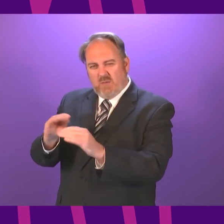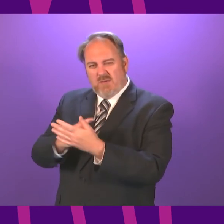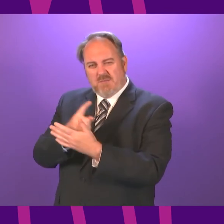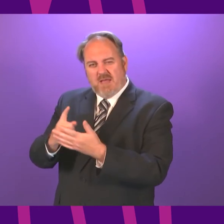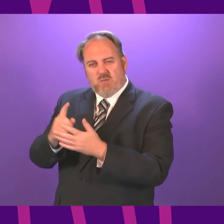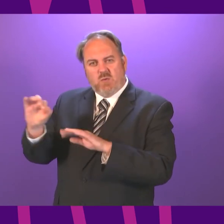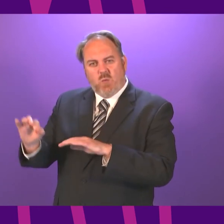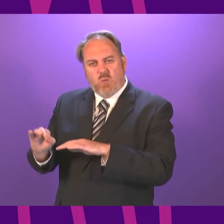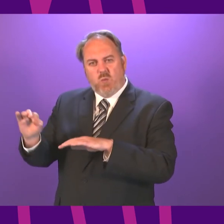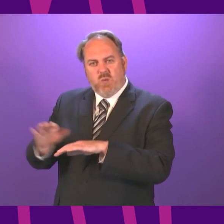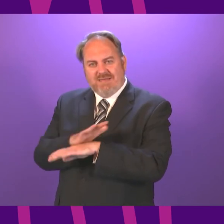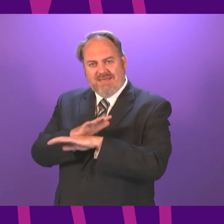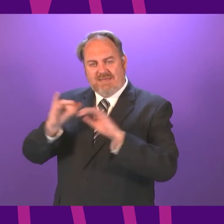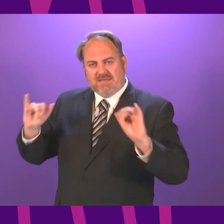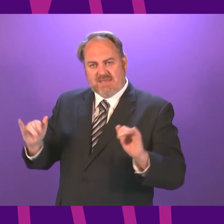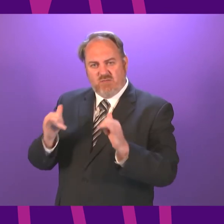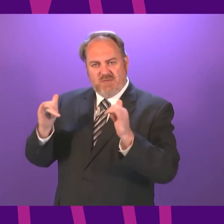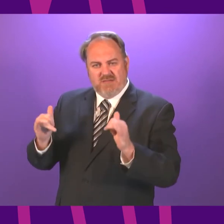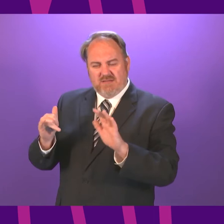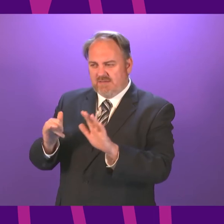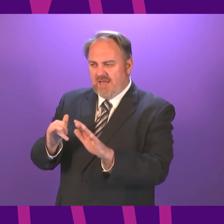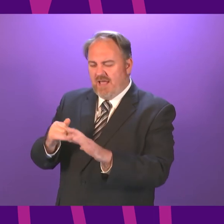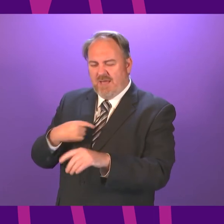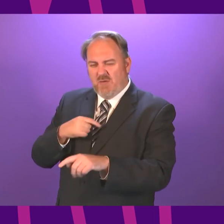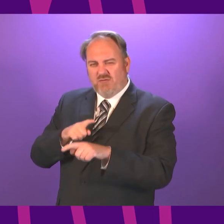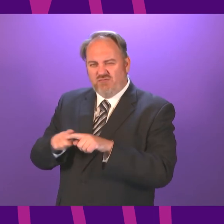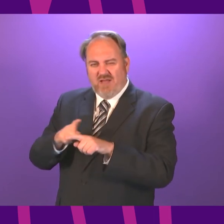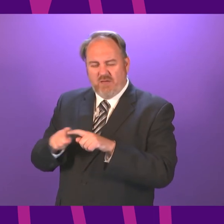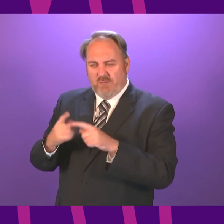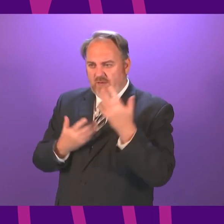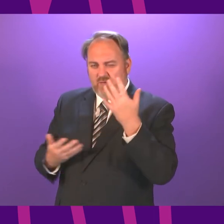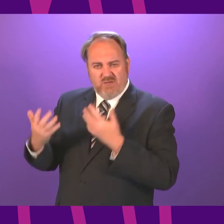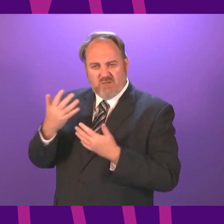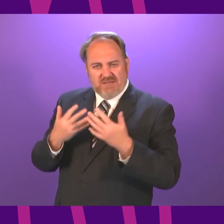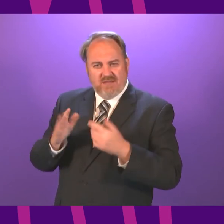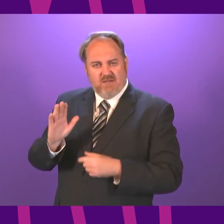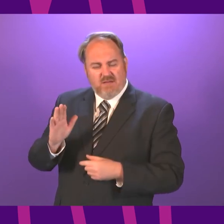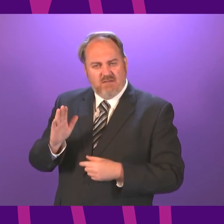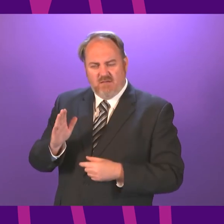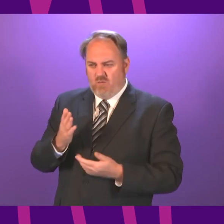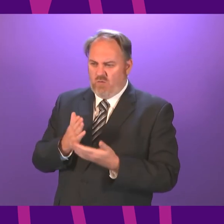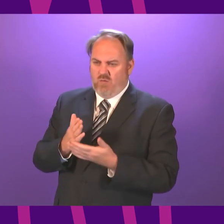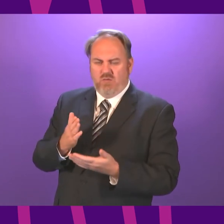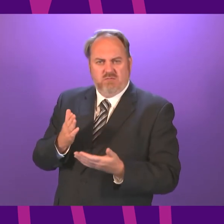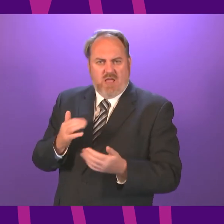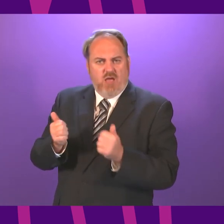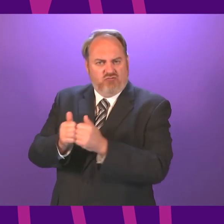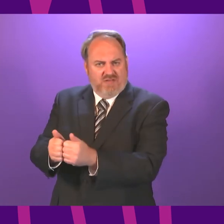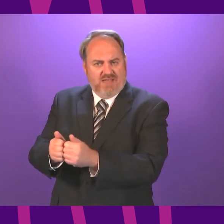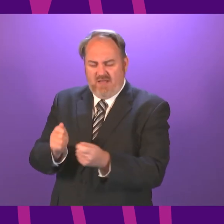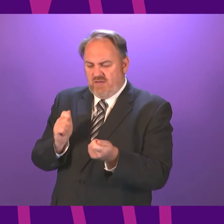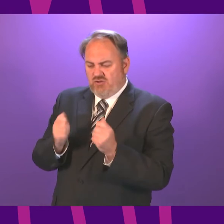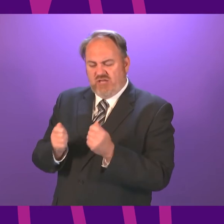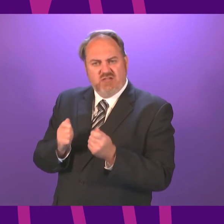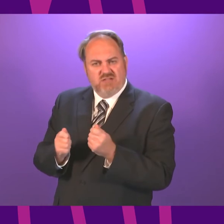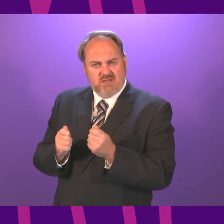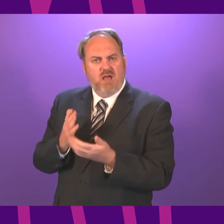if I was, I apologise for that. I wasn't trying in any way to suggest that the changes weren't important. When I called them minor,